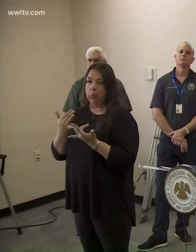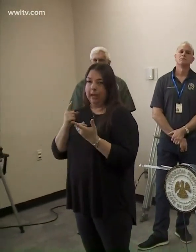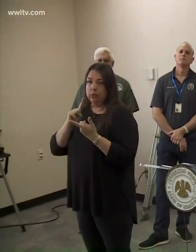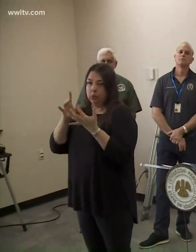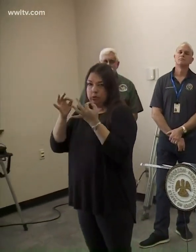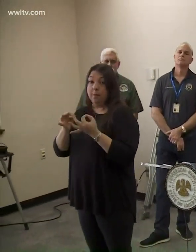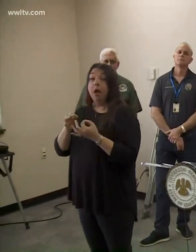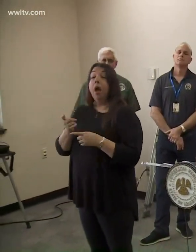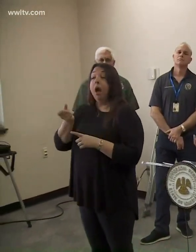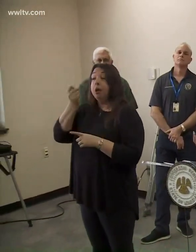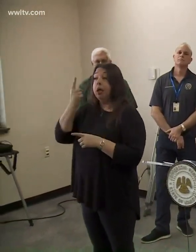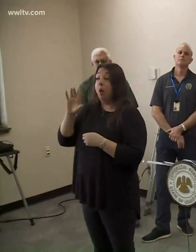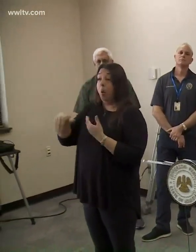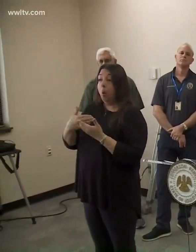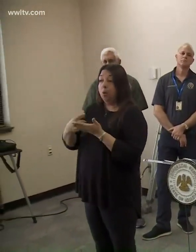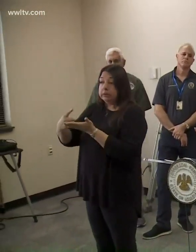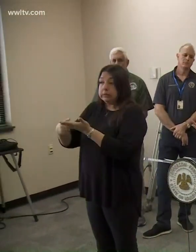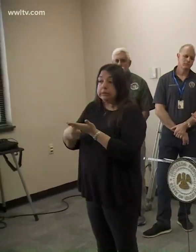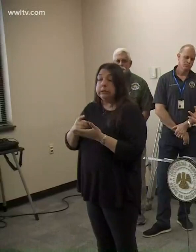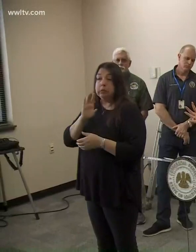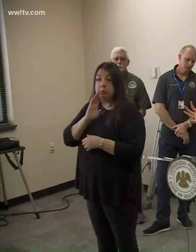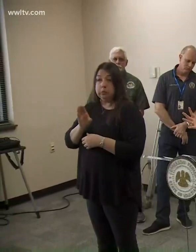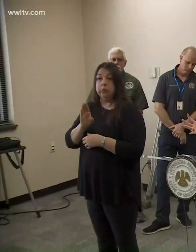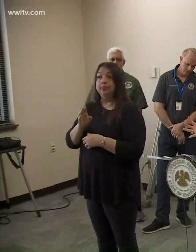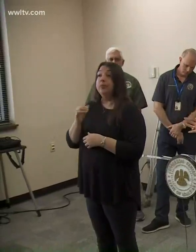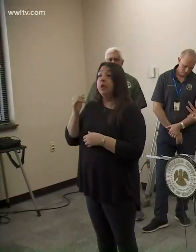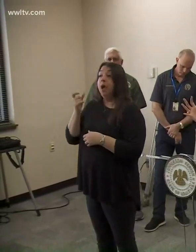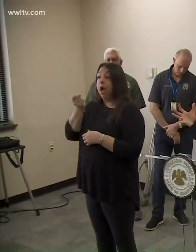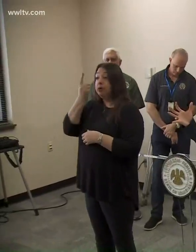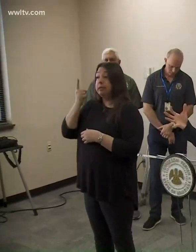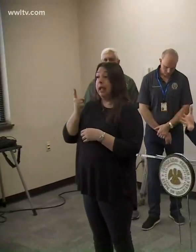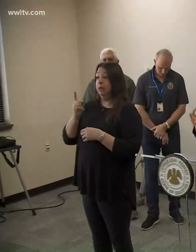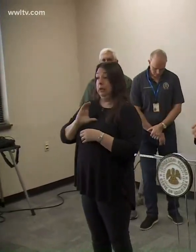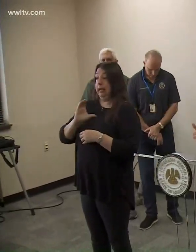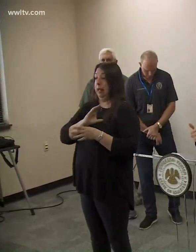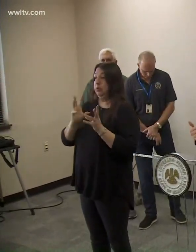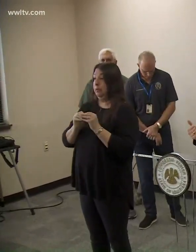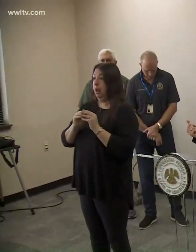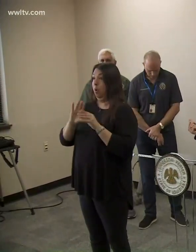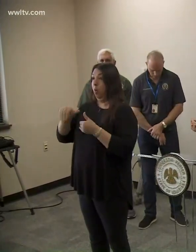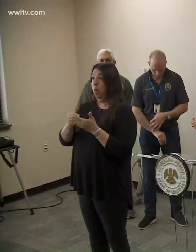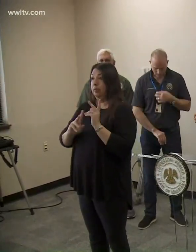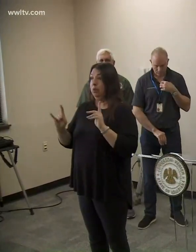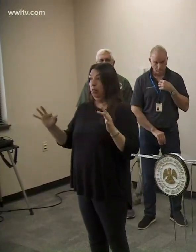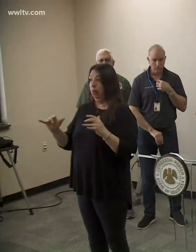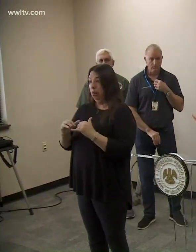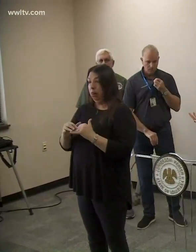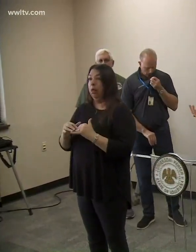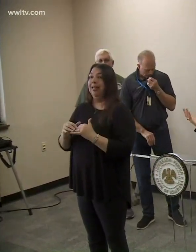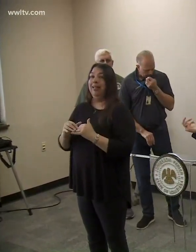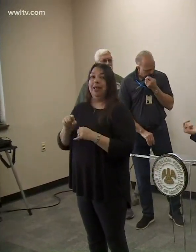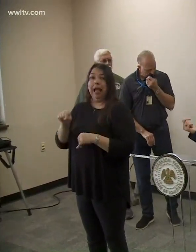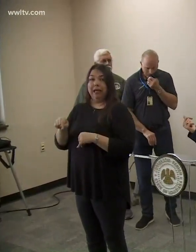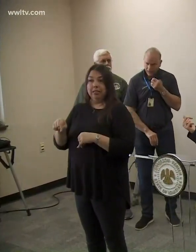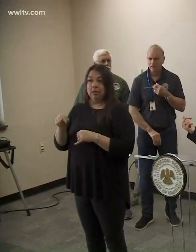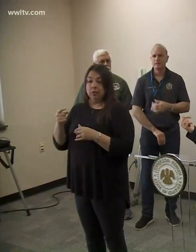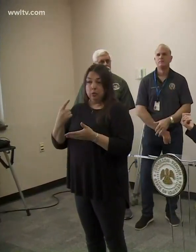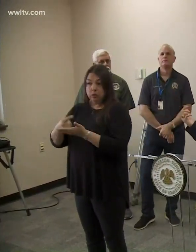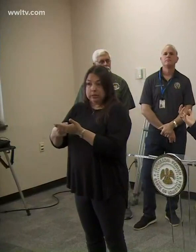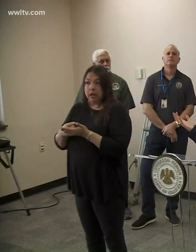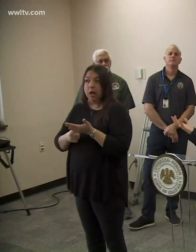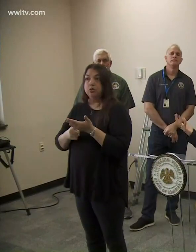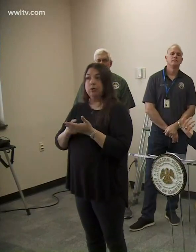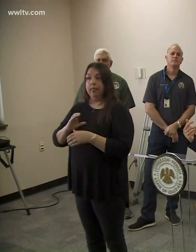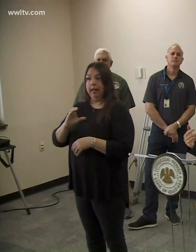Certainly they will all have, you know, discussions about when you have a council meeting, you're bringing everybody together in the chamber. And again, these were the nature of the discussions that